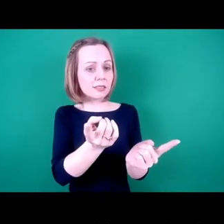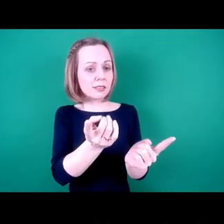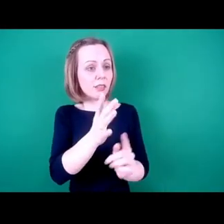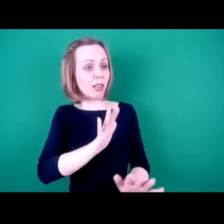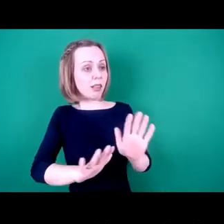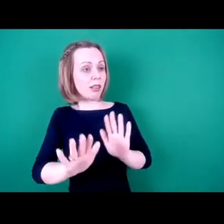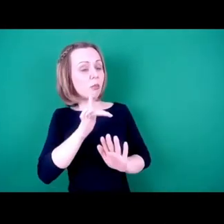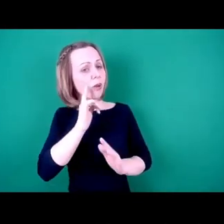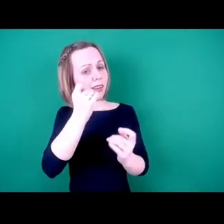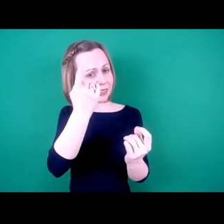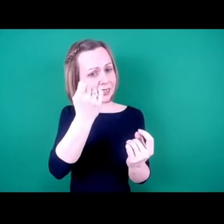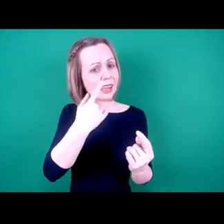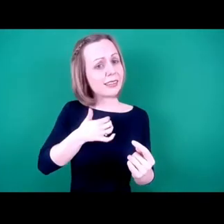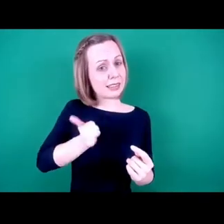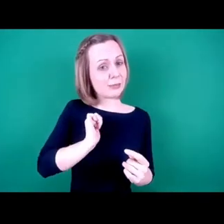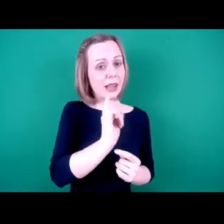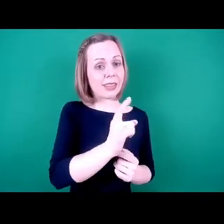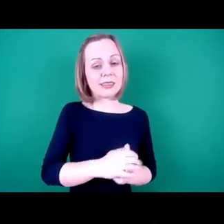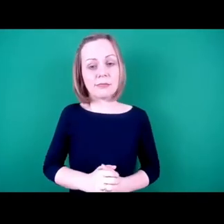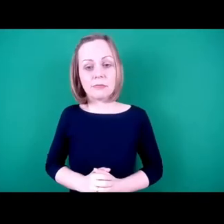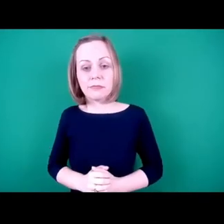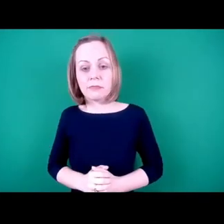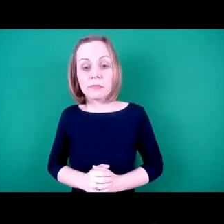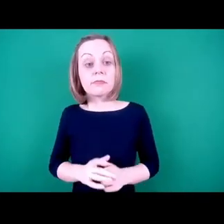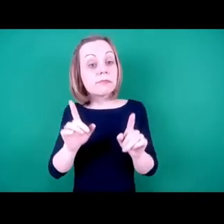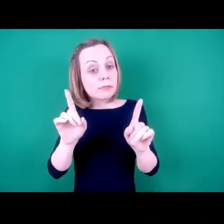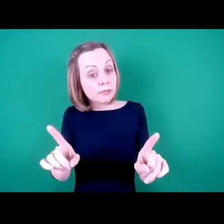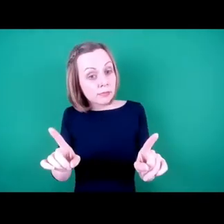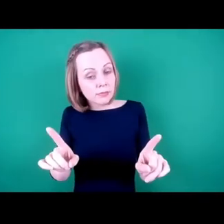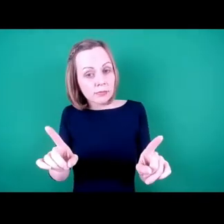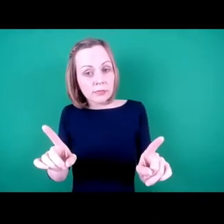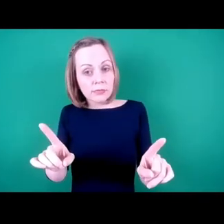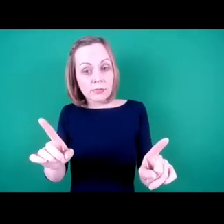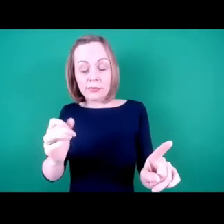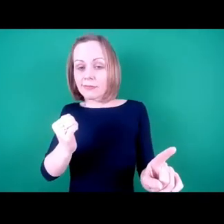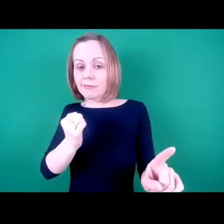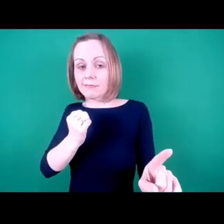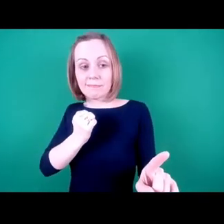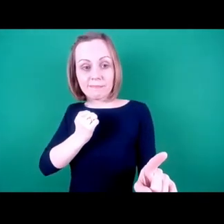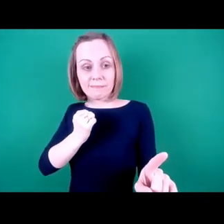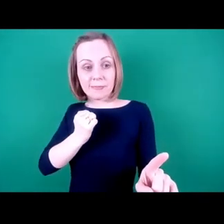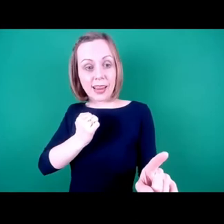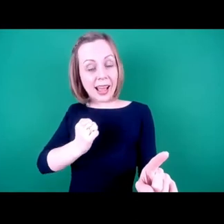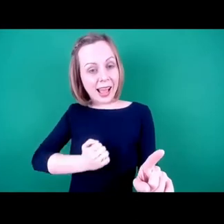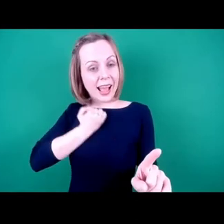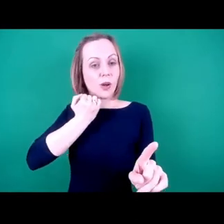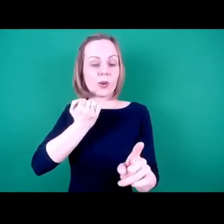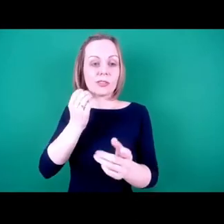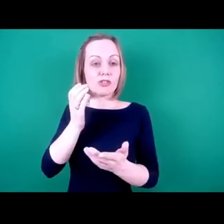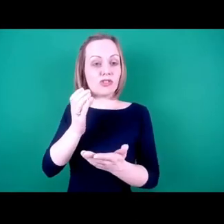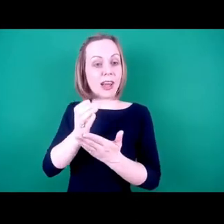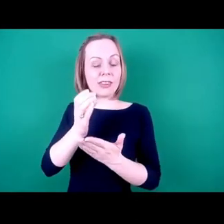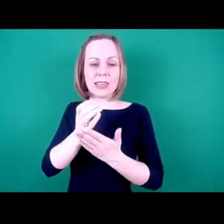kind of expected. Despite this, our vibrant and creative charities and voluntary sector